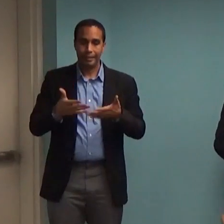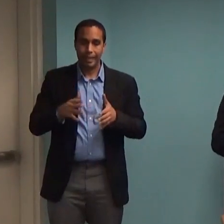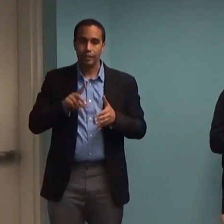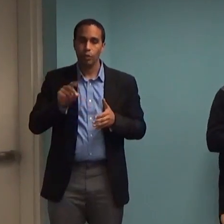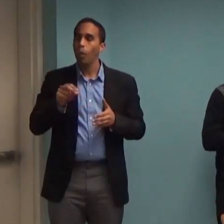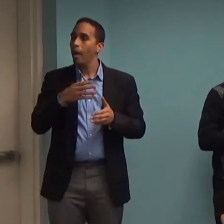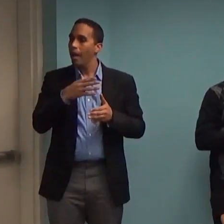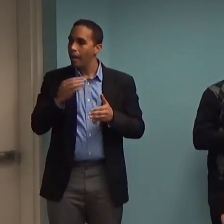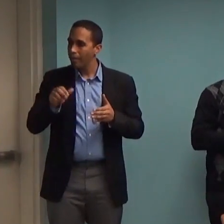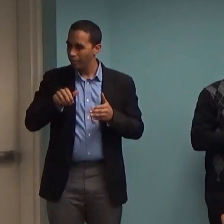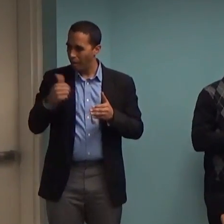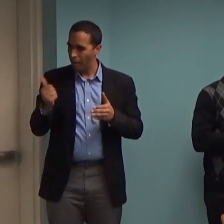OCD, mood,